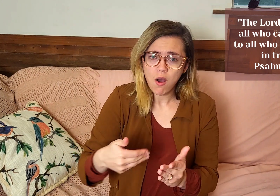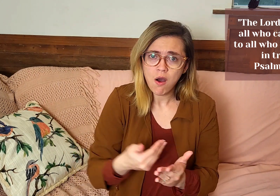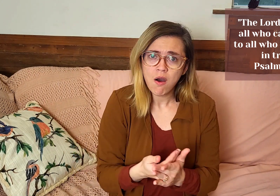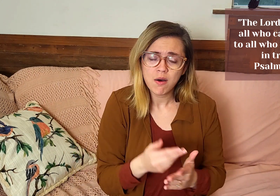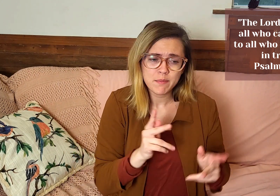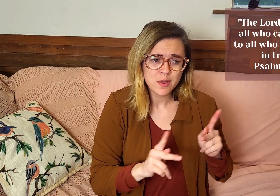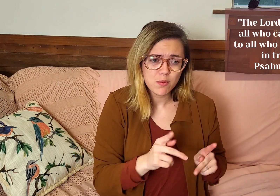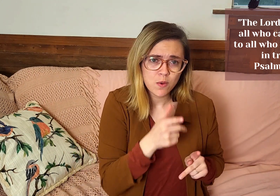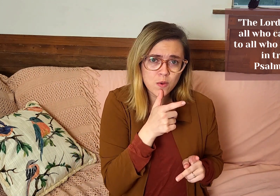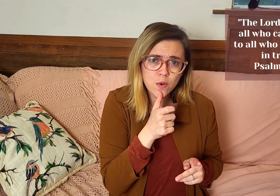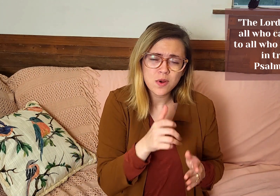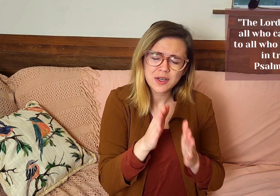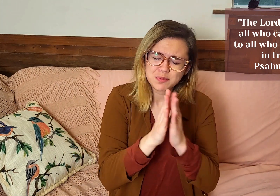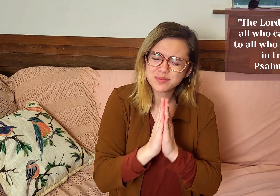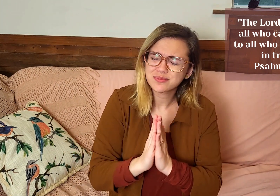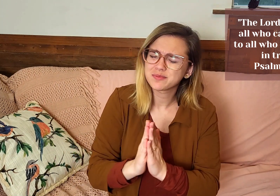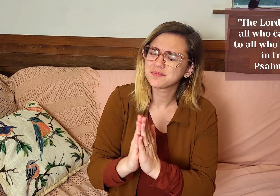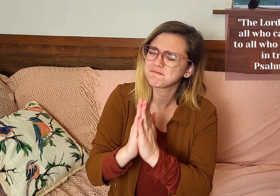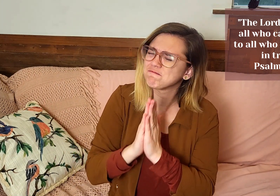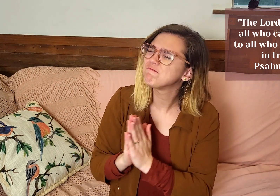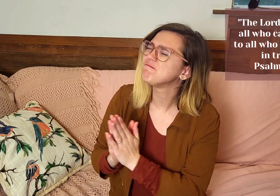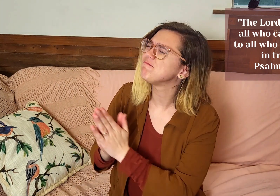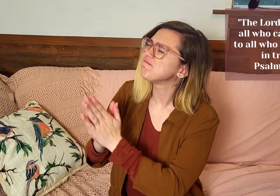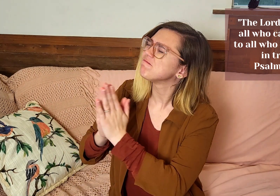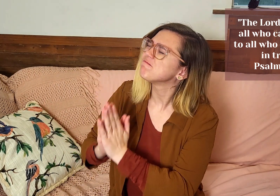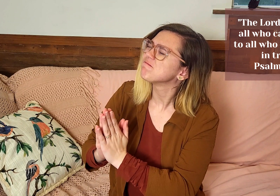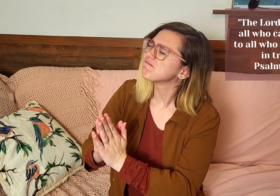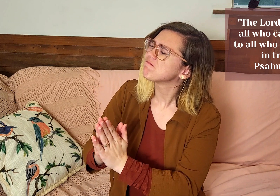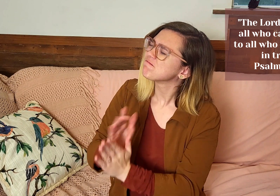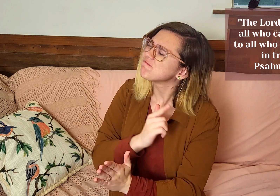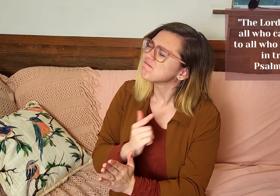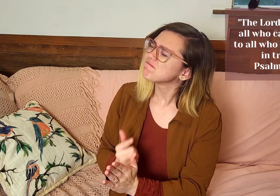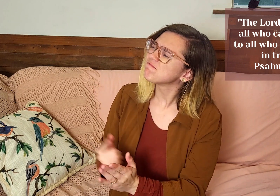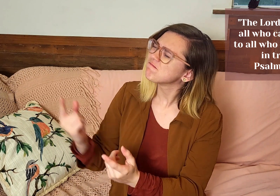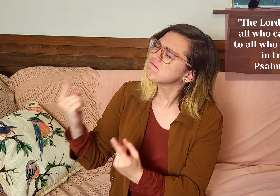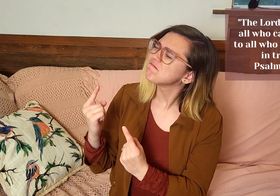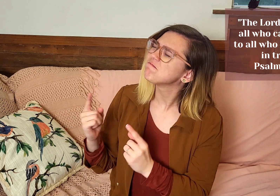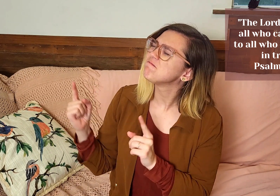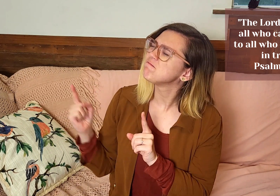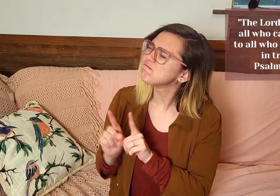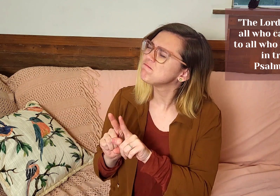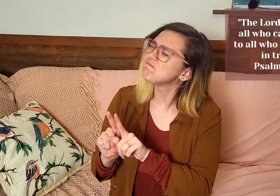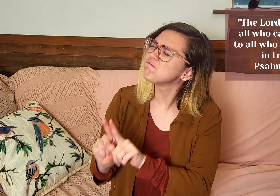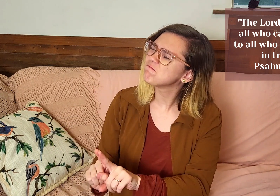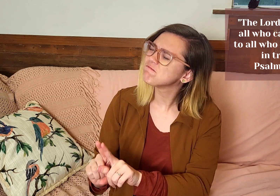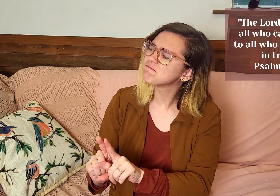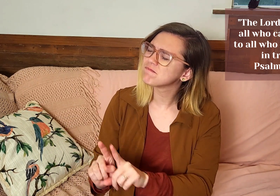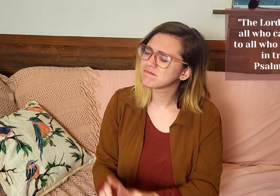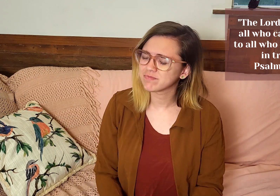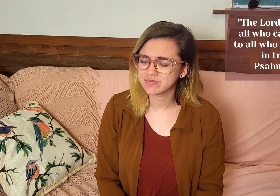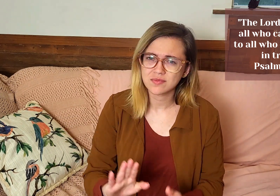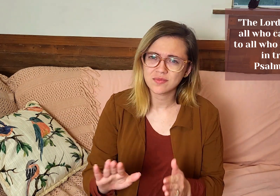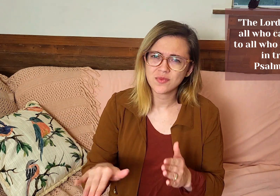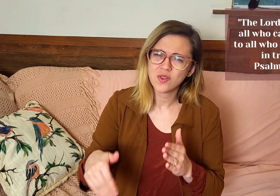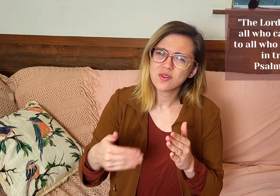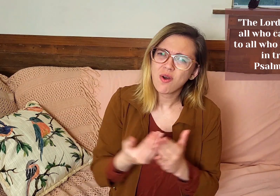all who call on him, to all who call on him in